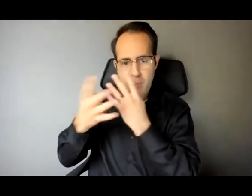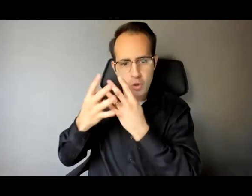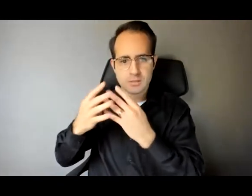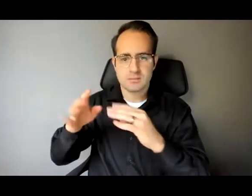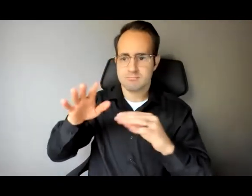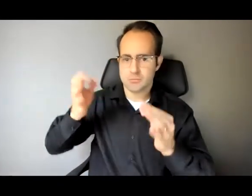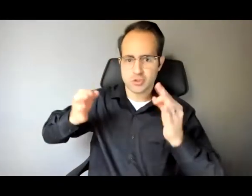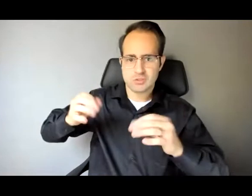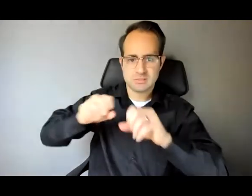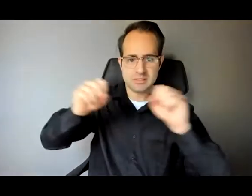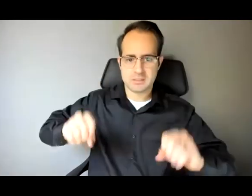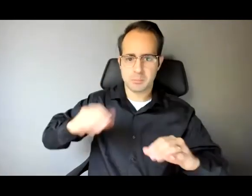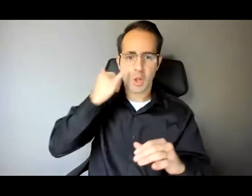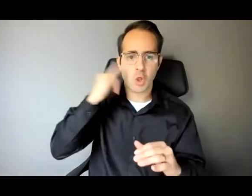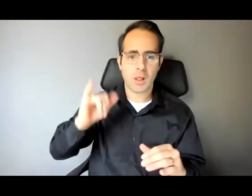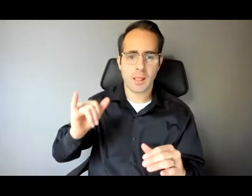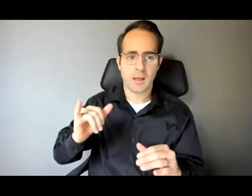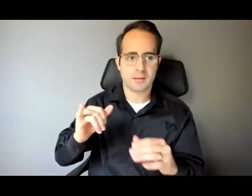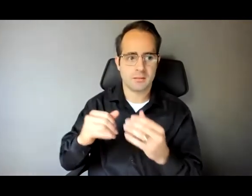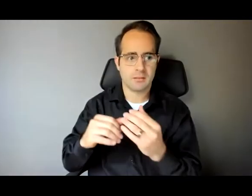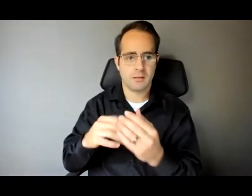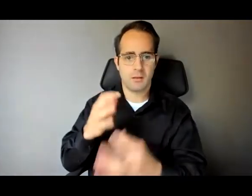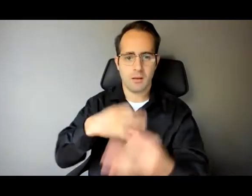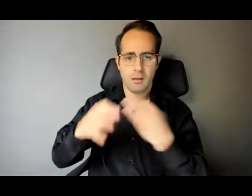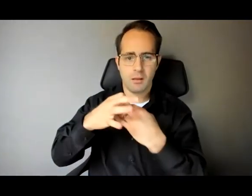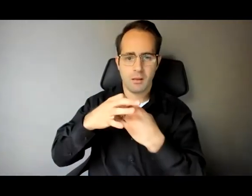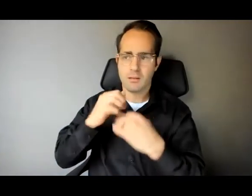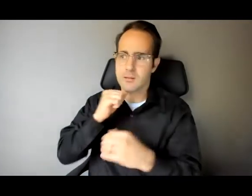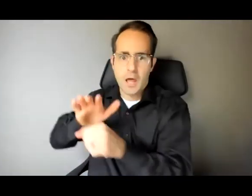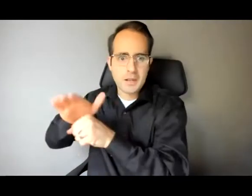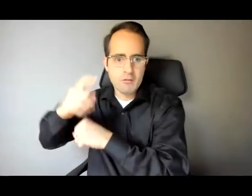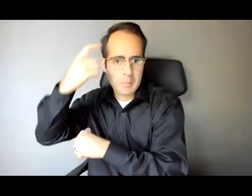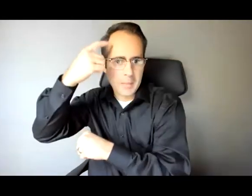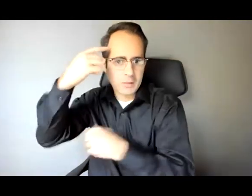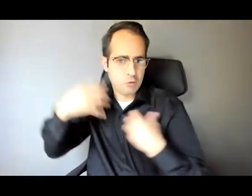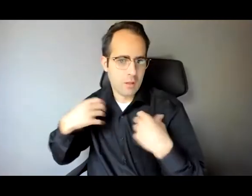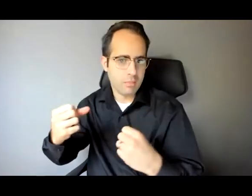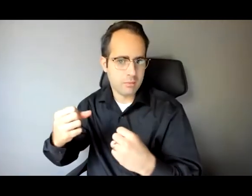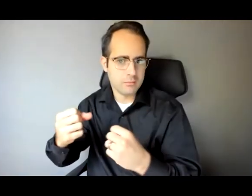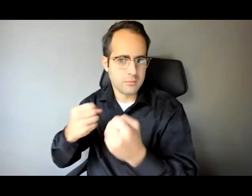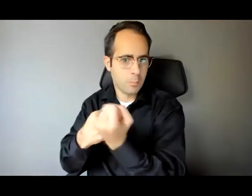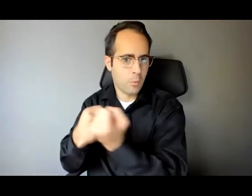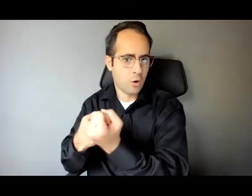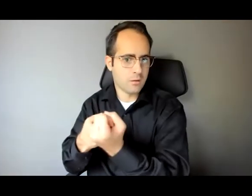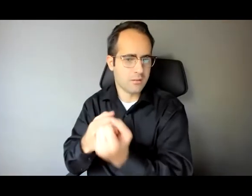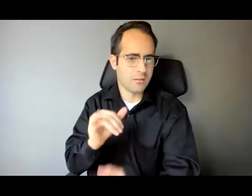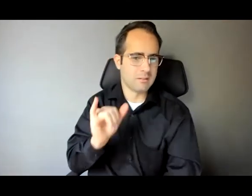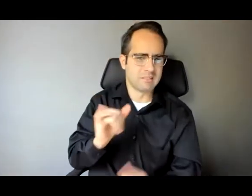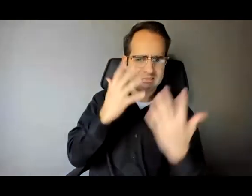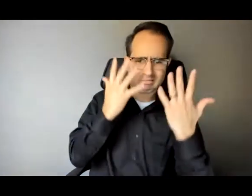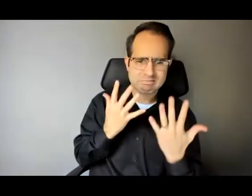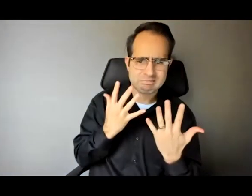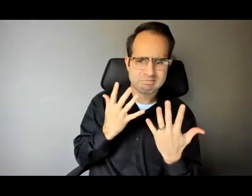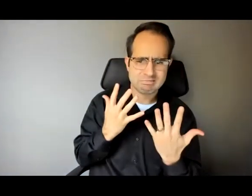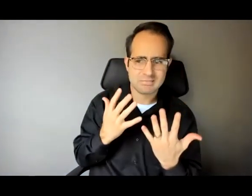mental health system in this country. And that's unfortunate and that's a real sad state of affairs. But they were, I'd